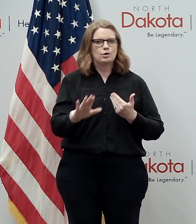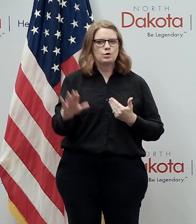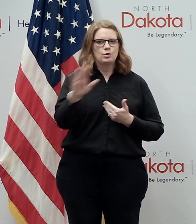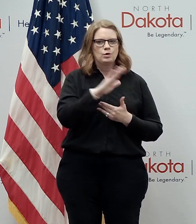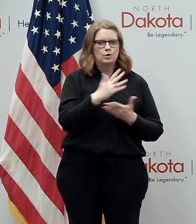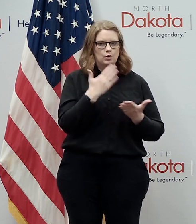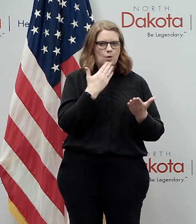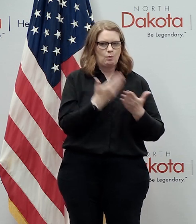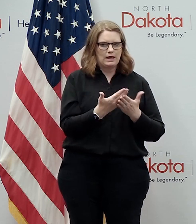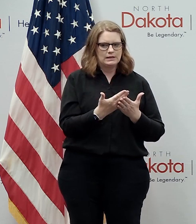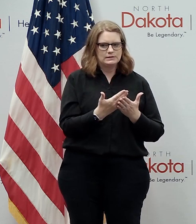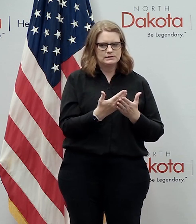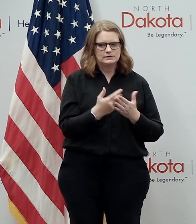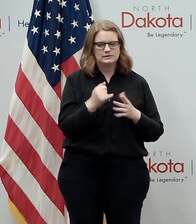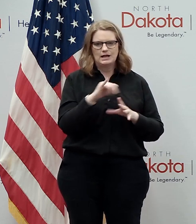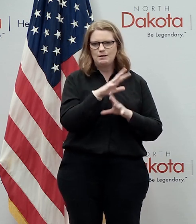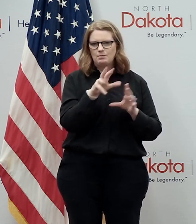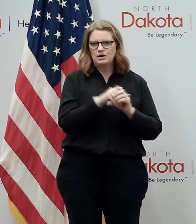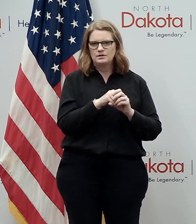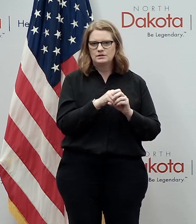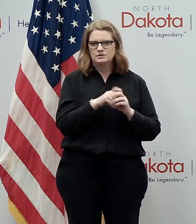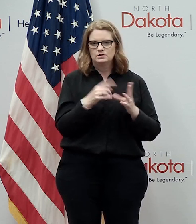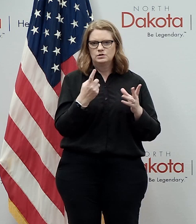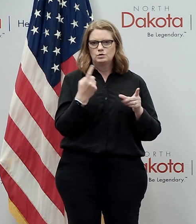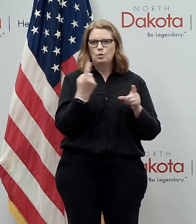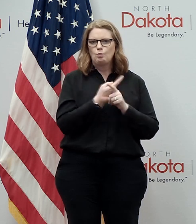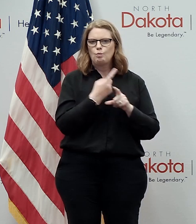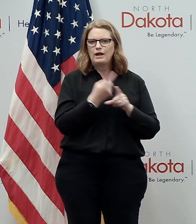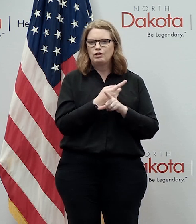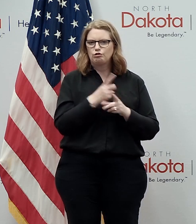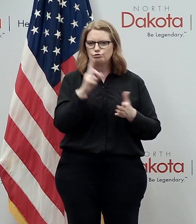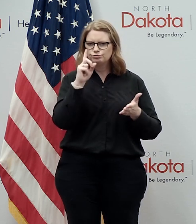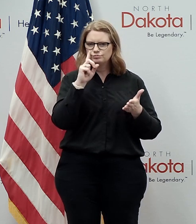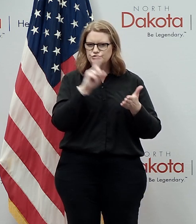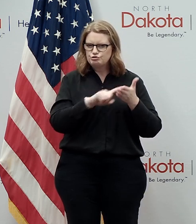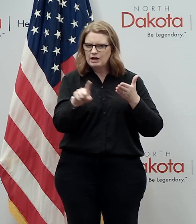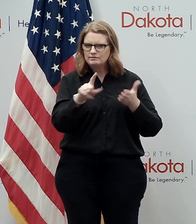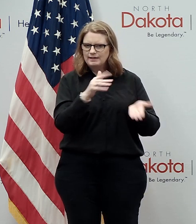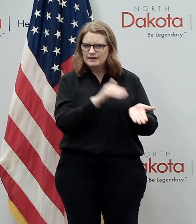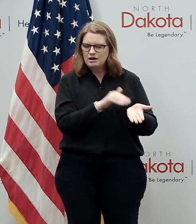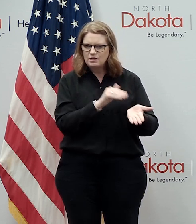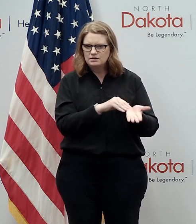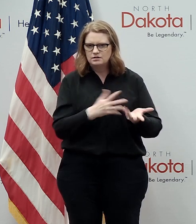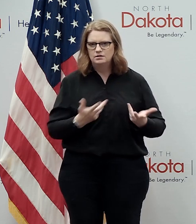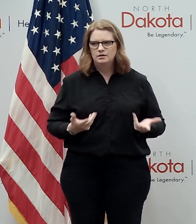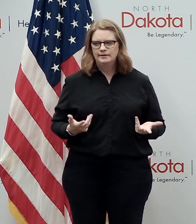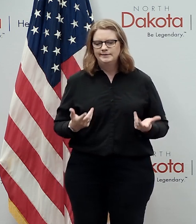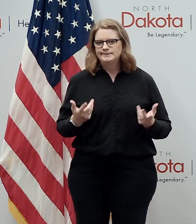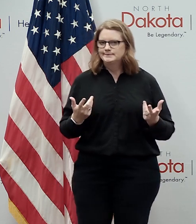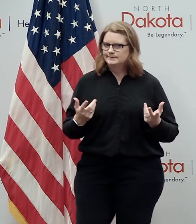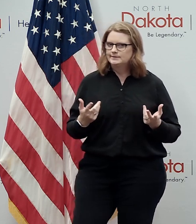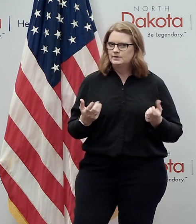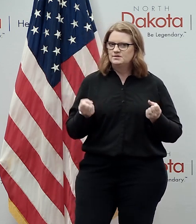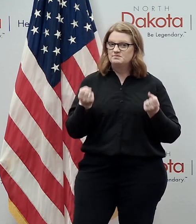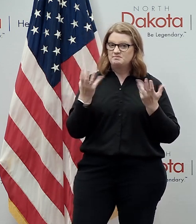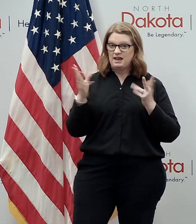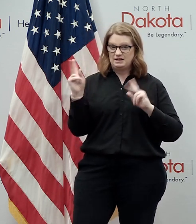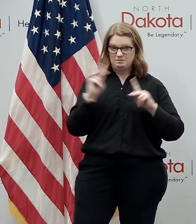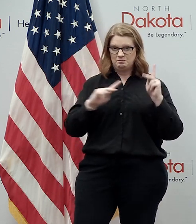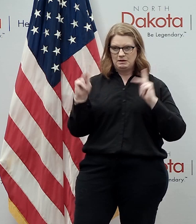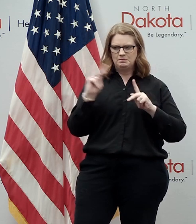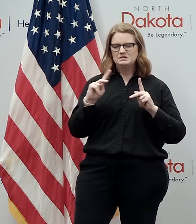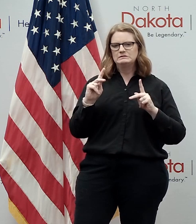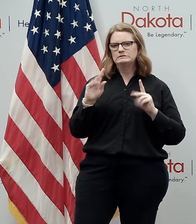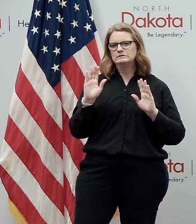time and part of that wellness is your regular checkup and we know that lots of people may have uh delayed or